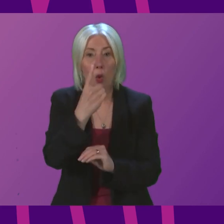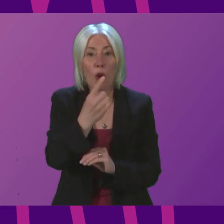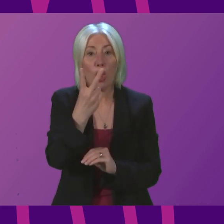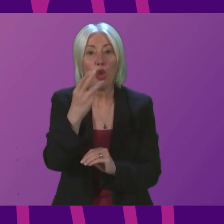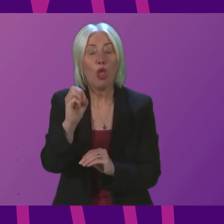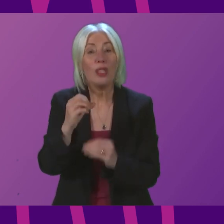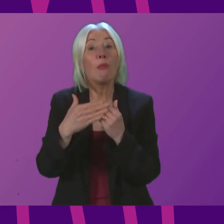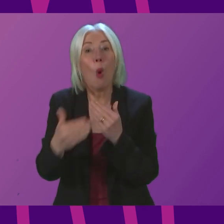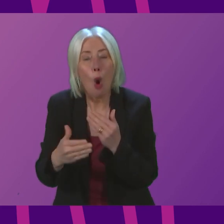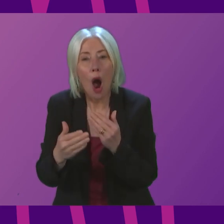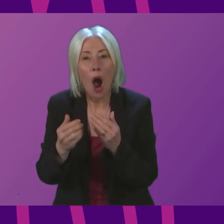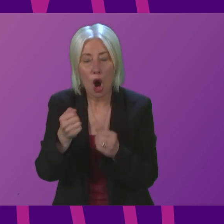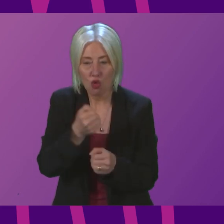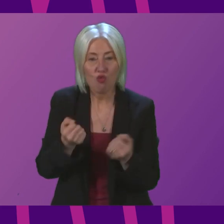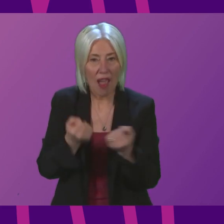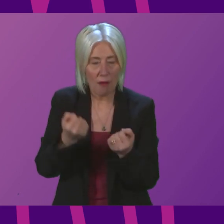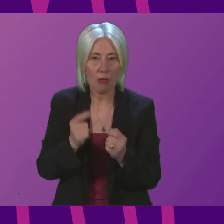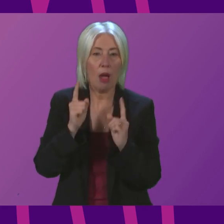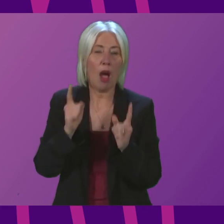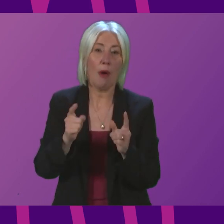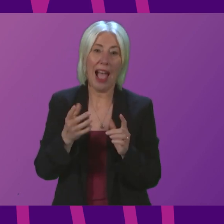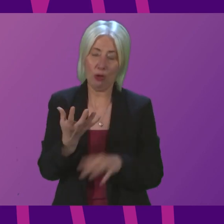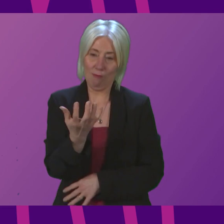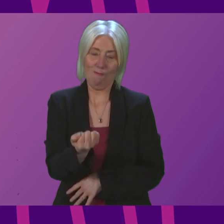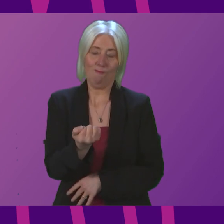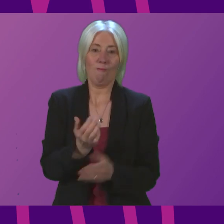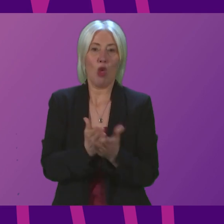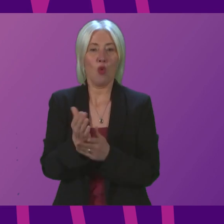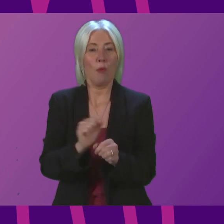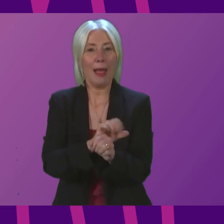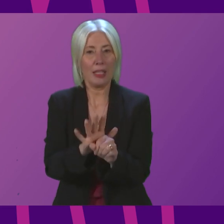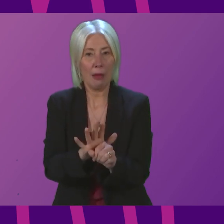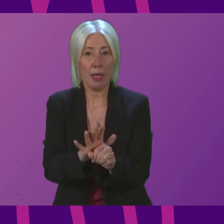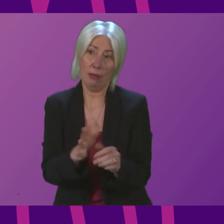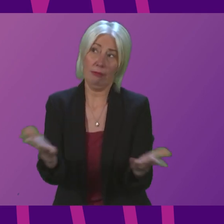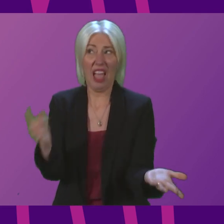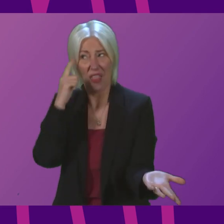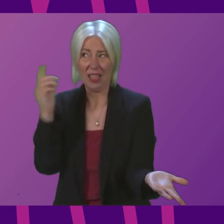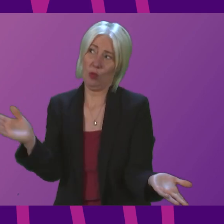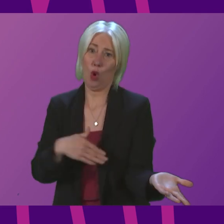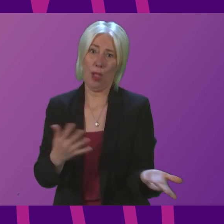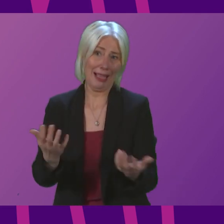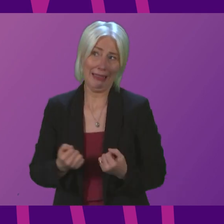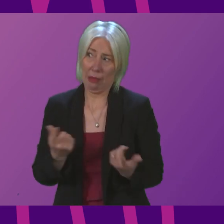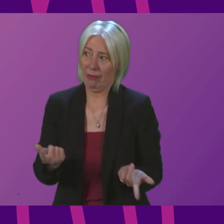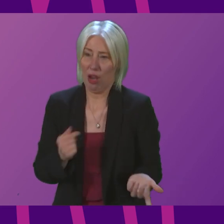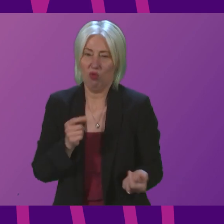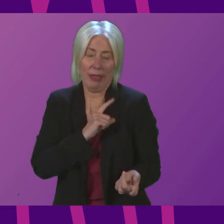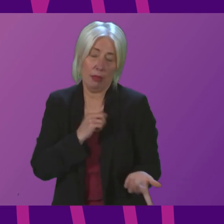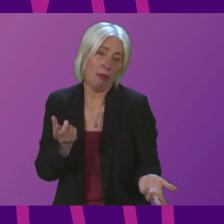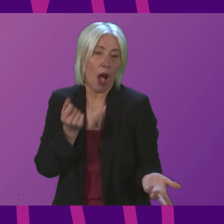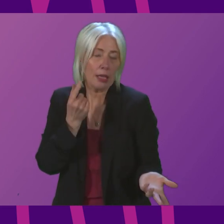had the process not been paused during the pandemic for I think we all accept understandable reasons